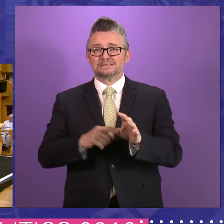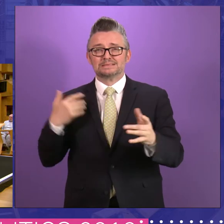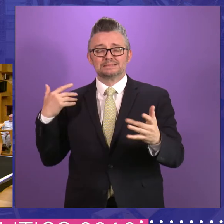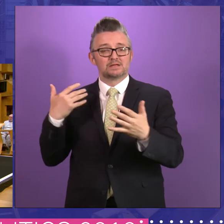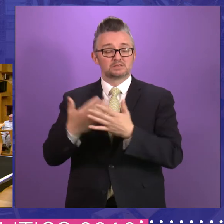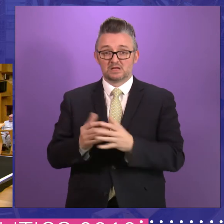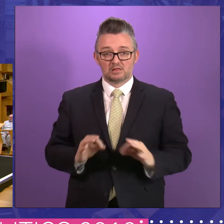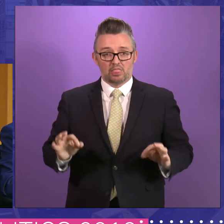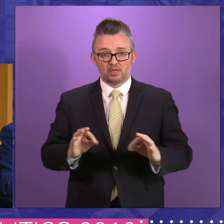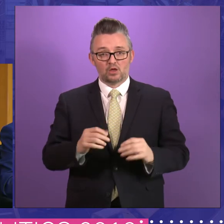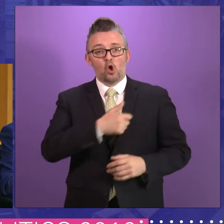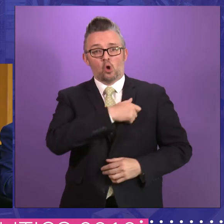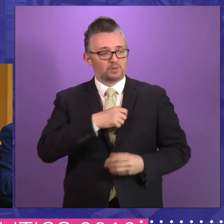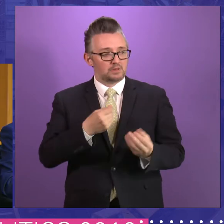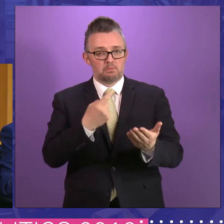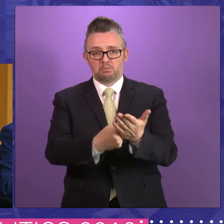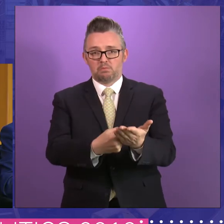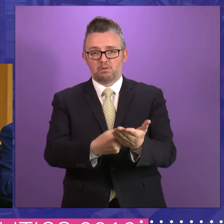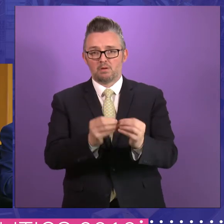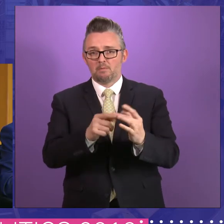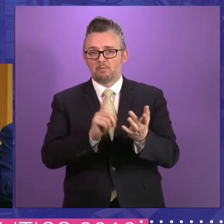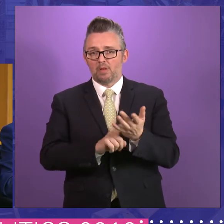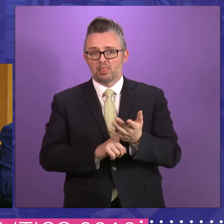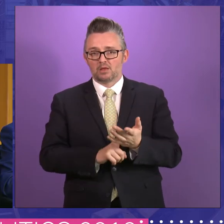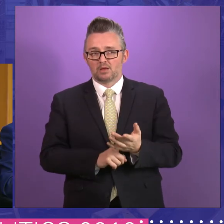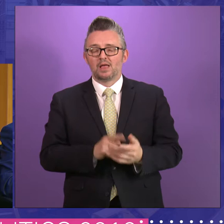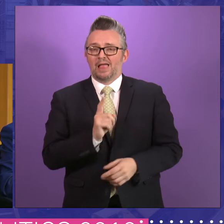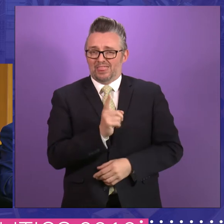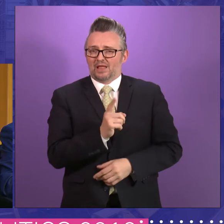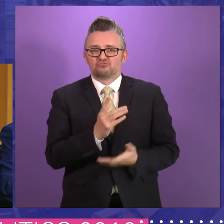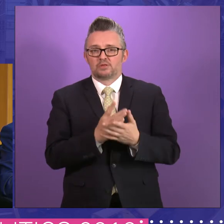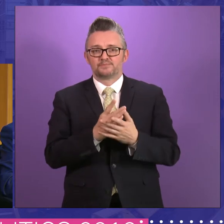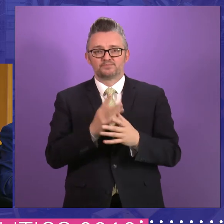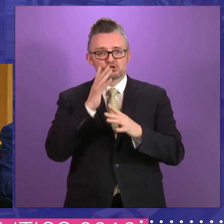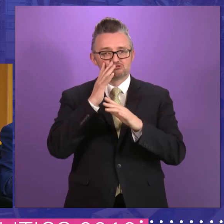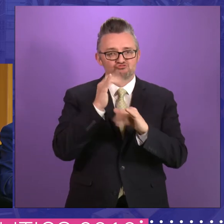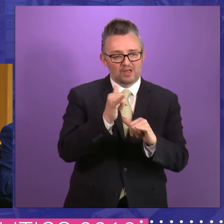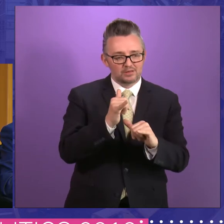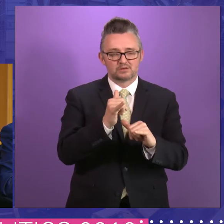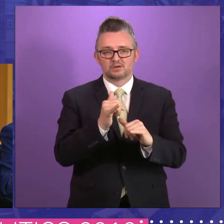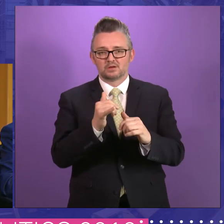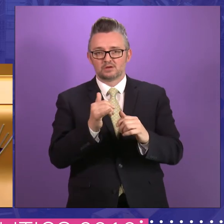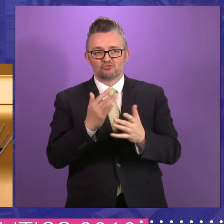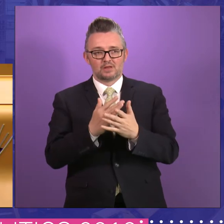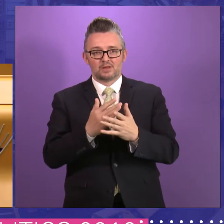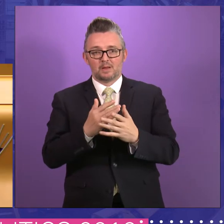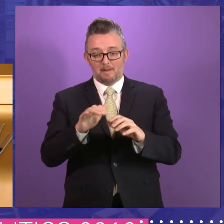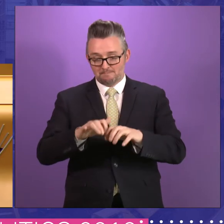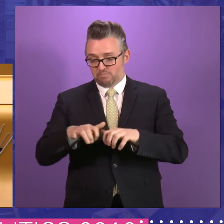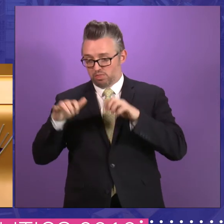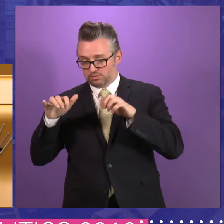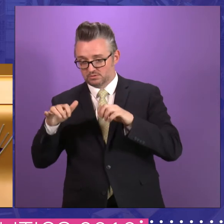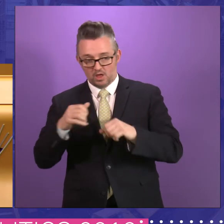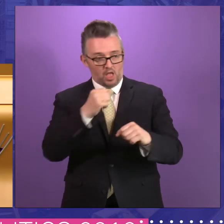in the parliament. And that was one of the checks and balances. That was about the sharing of the power between the parliament and